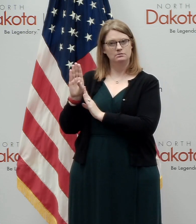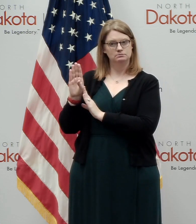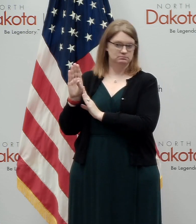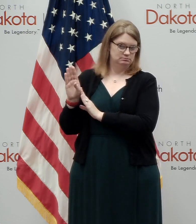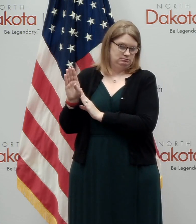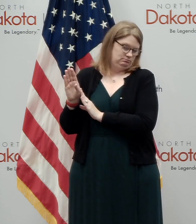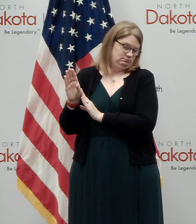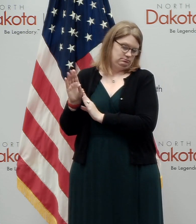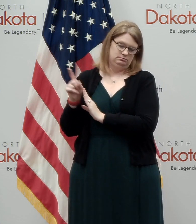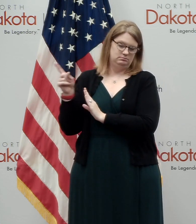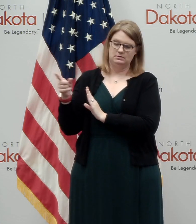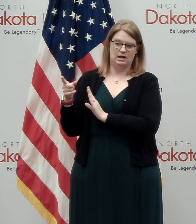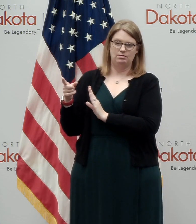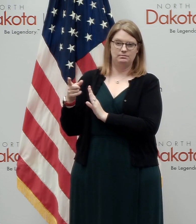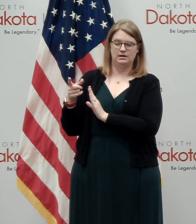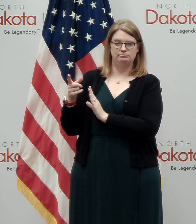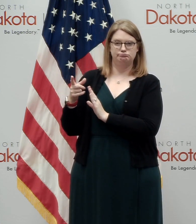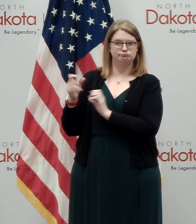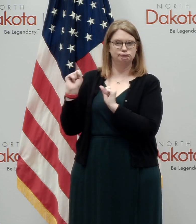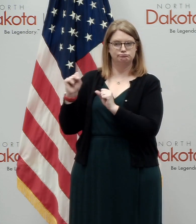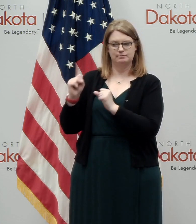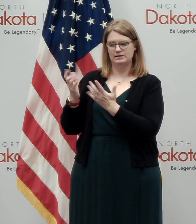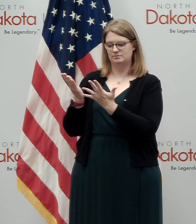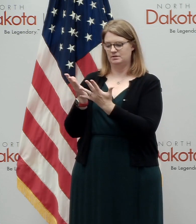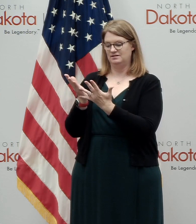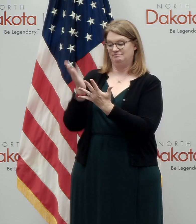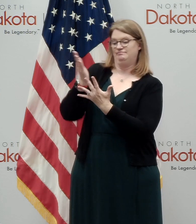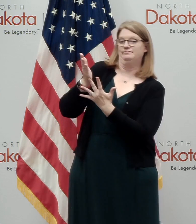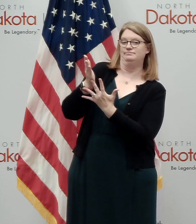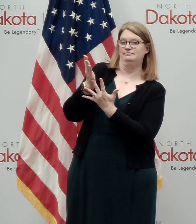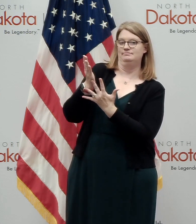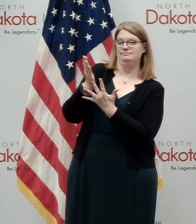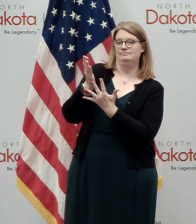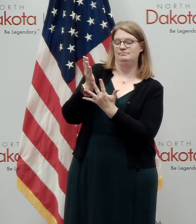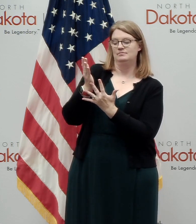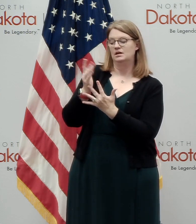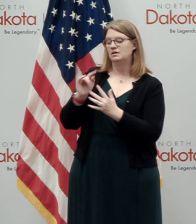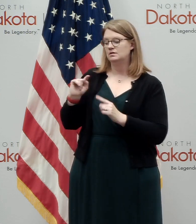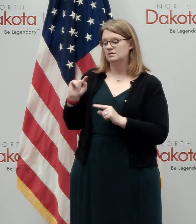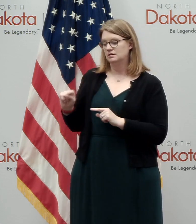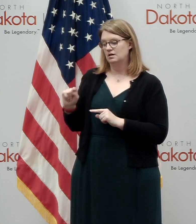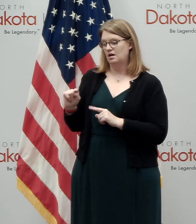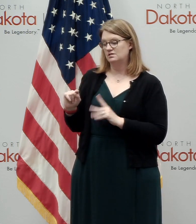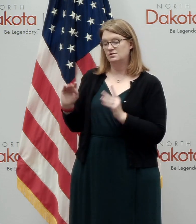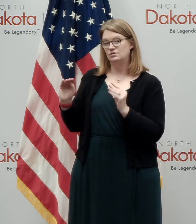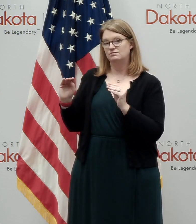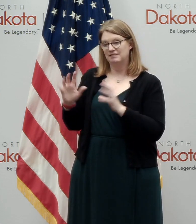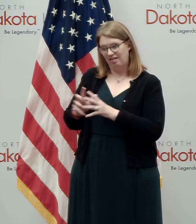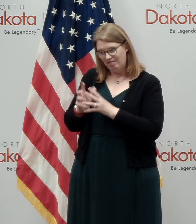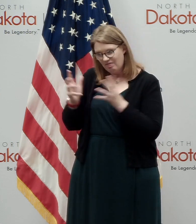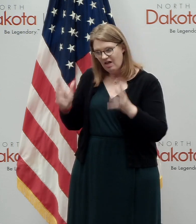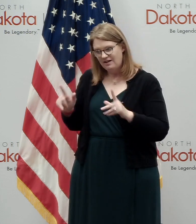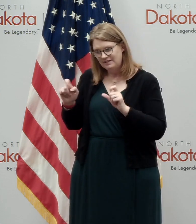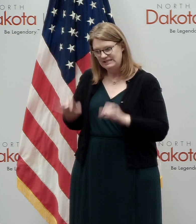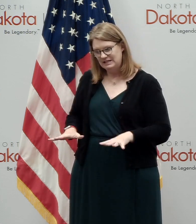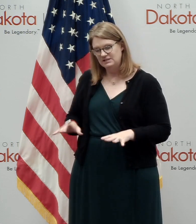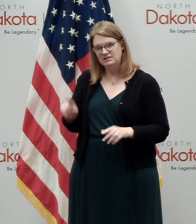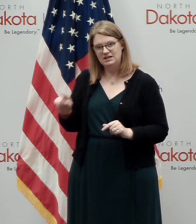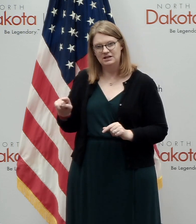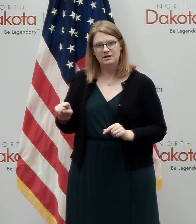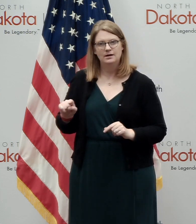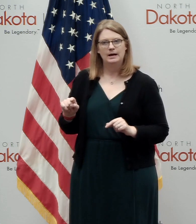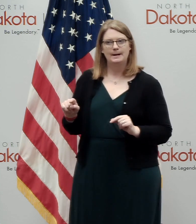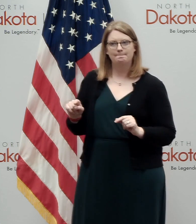be, would be considered a candidate, uh, to move up, but they've all, they're also doing, uh, a lot of testing. We did have a,